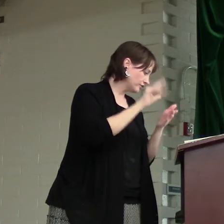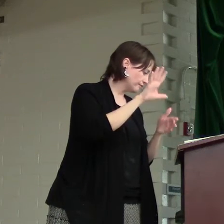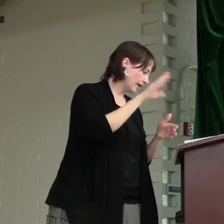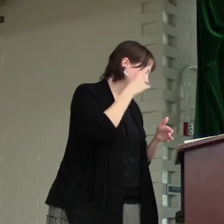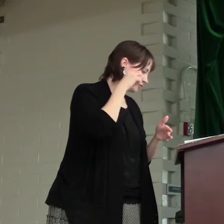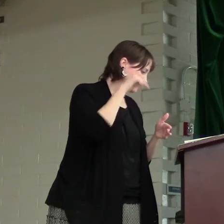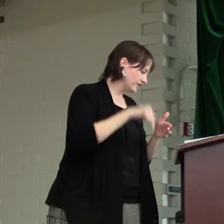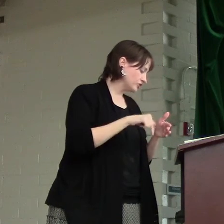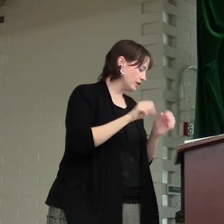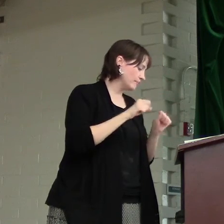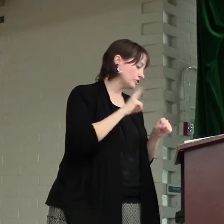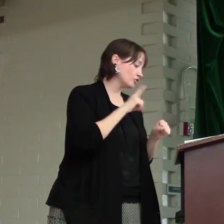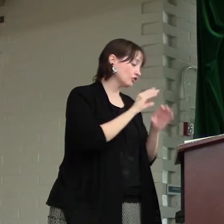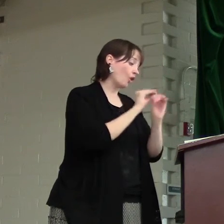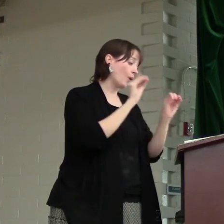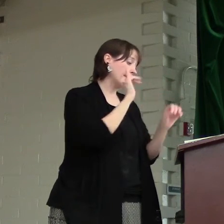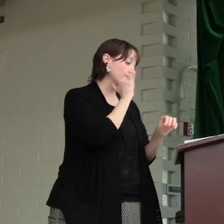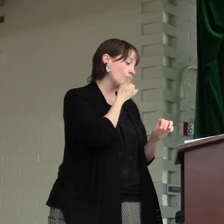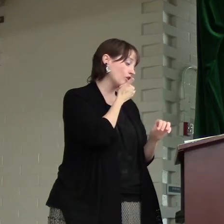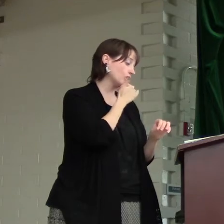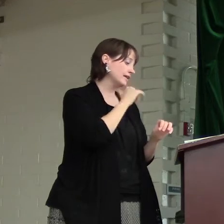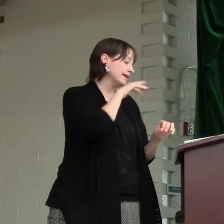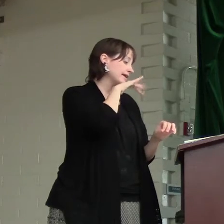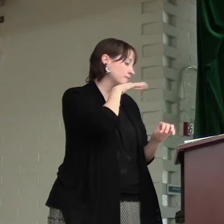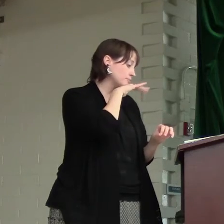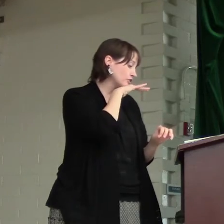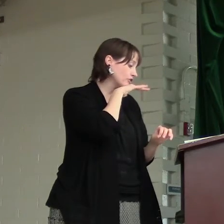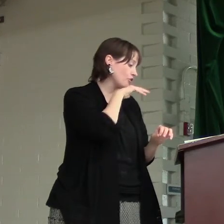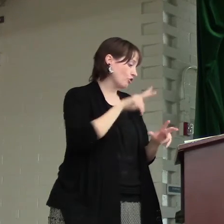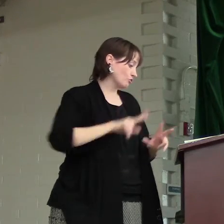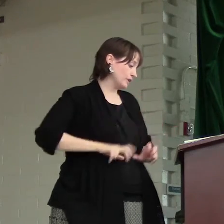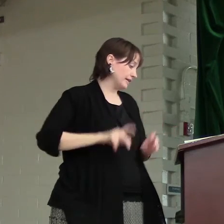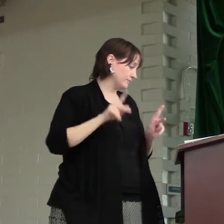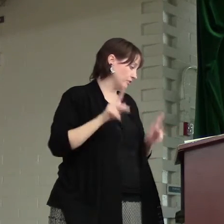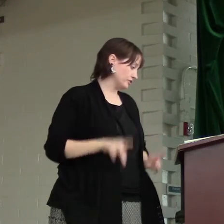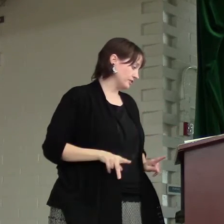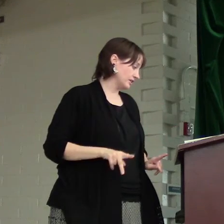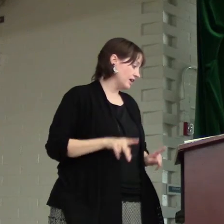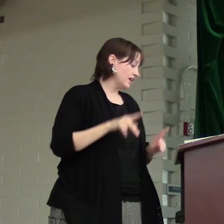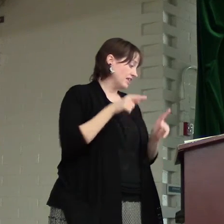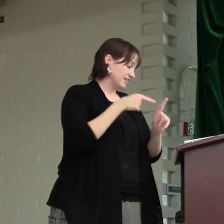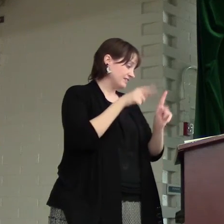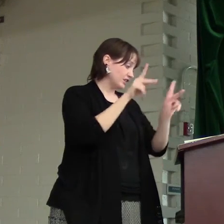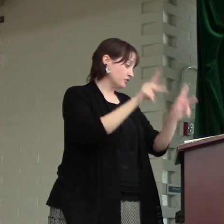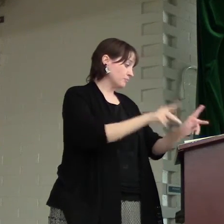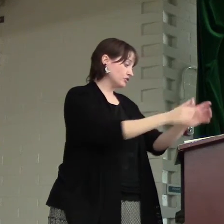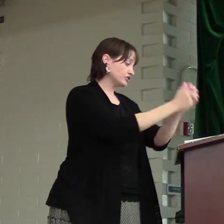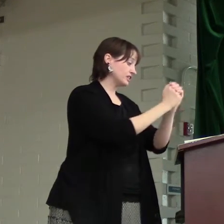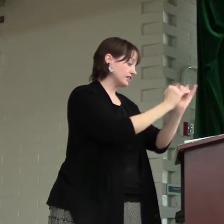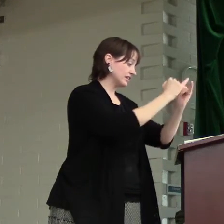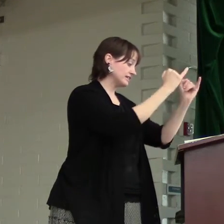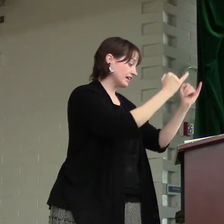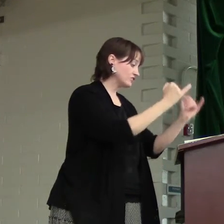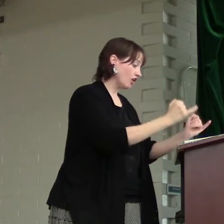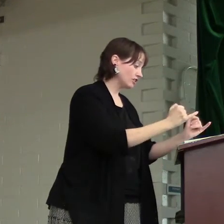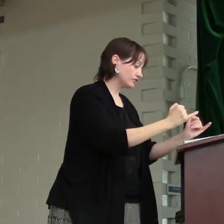verse 5. this you can be sure no immoral, impure, or greedy person, such a person is an idolater,